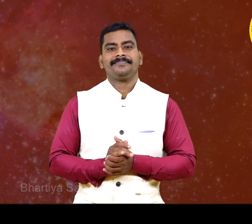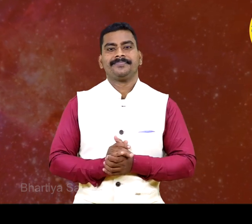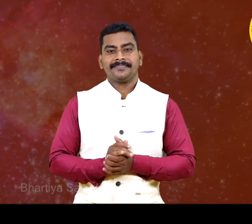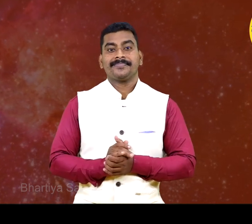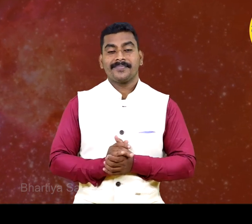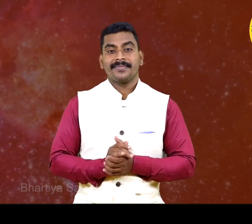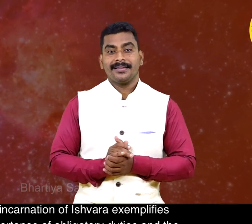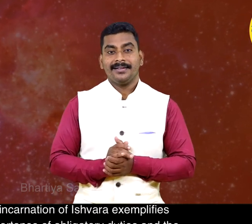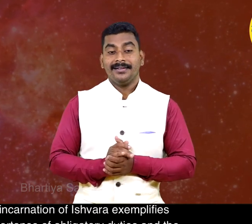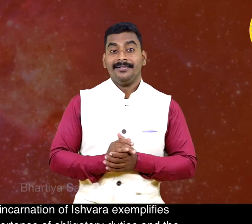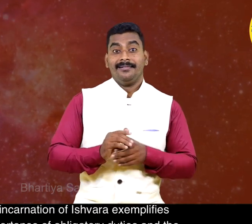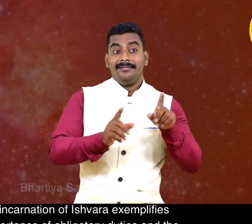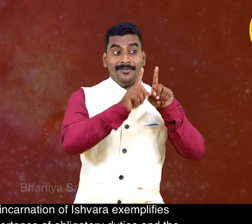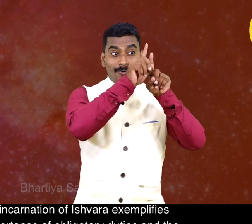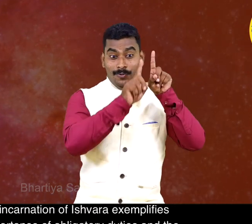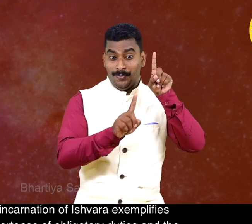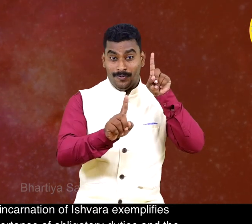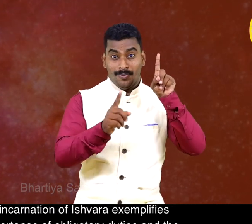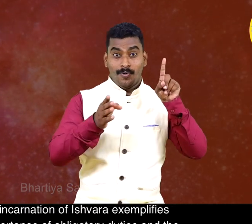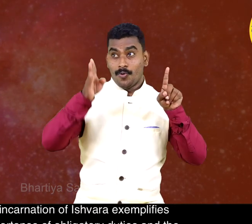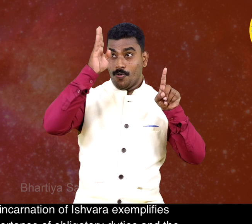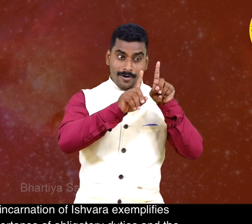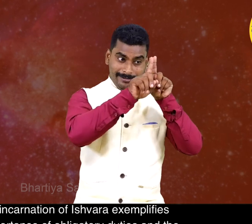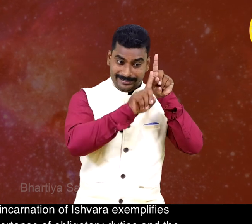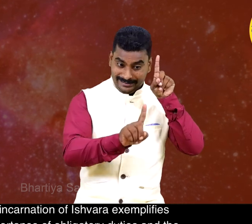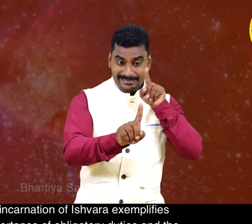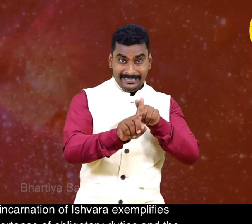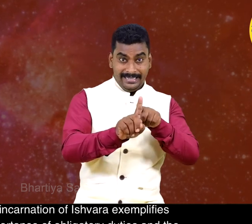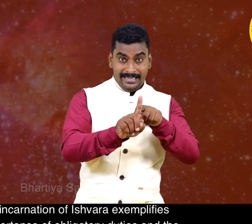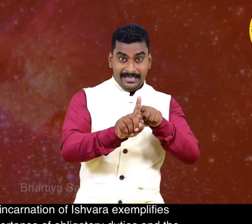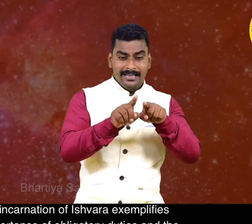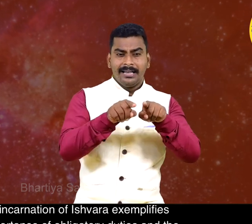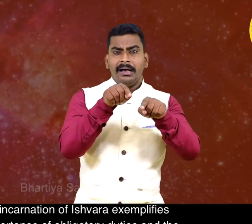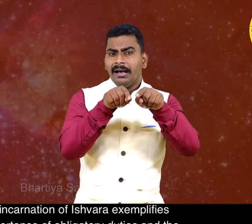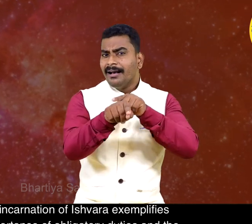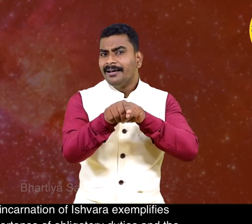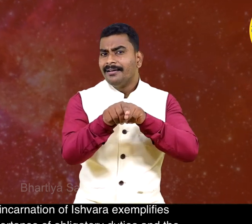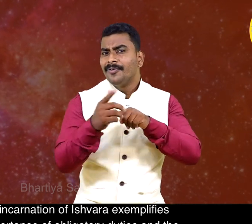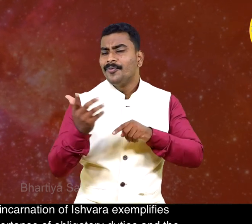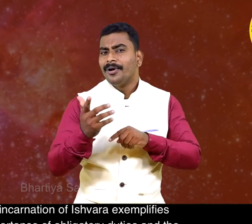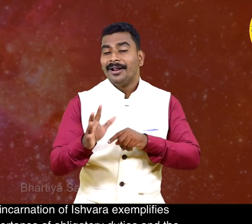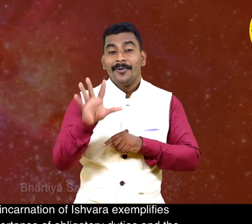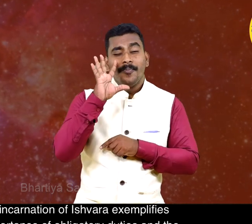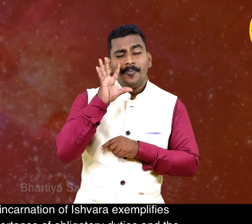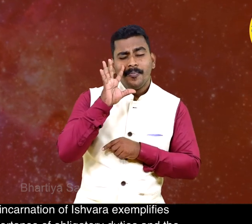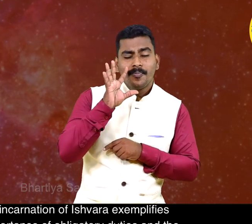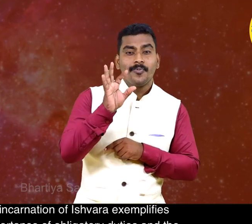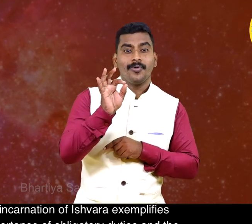An incarnation of Ishwara exemplifies the importance of